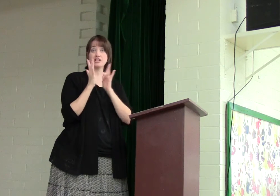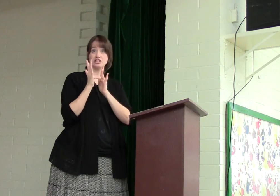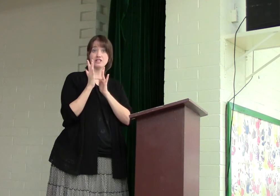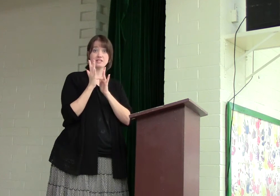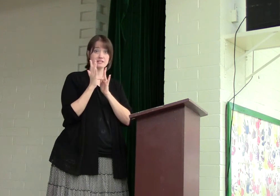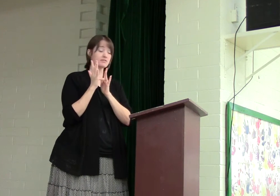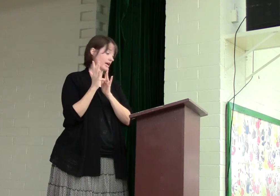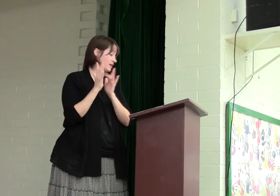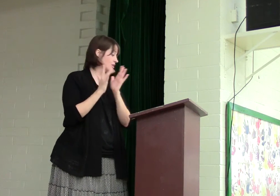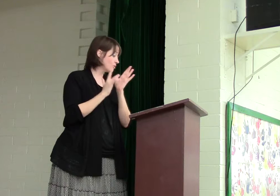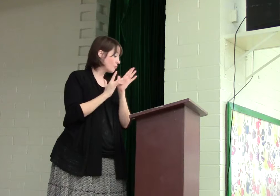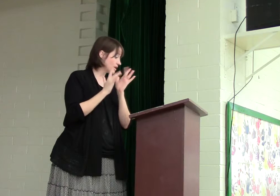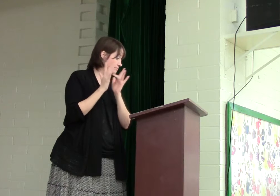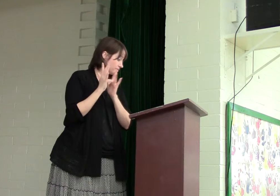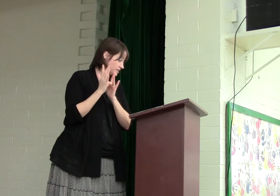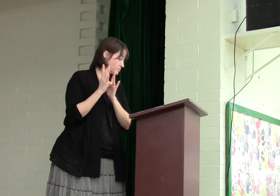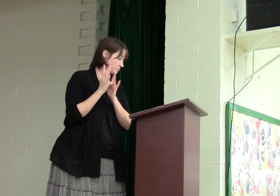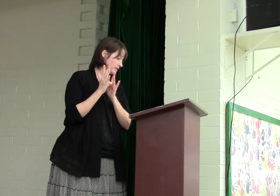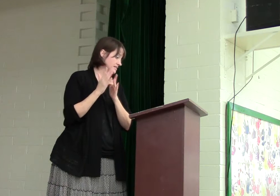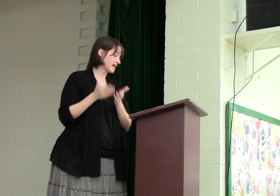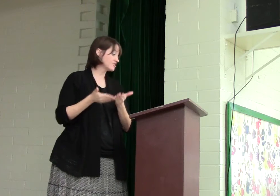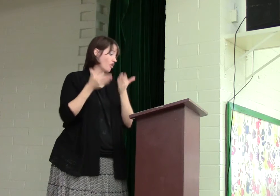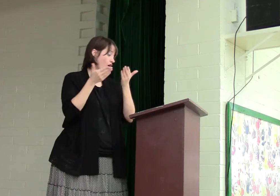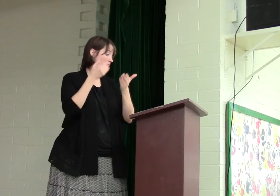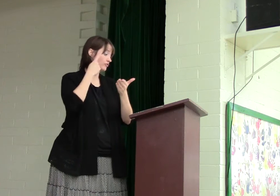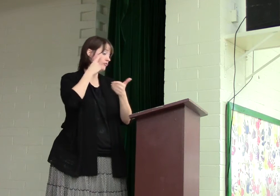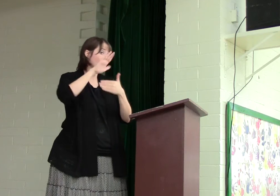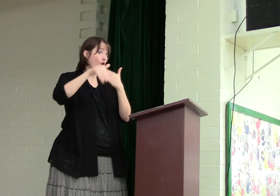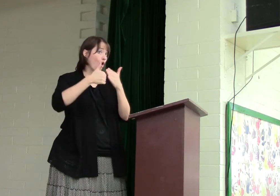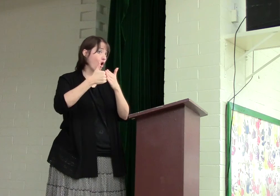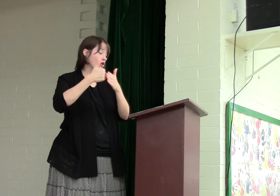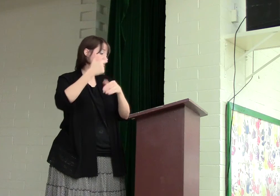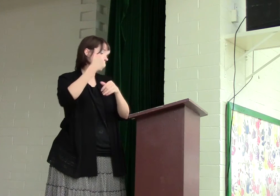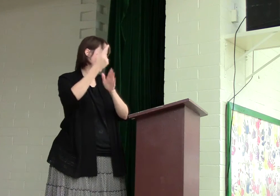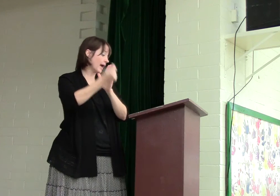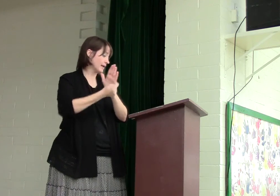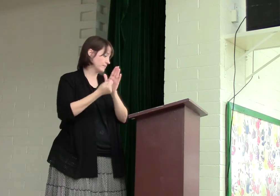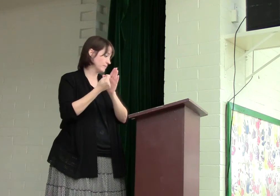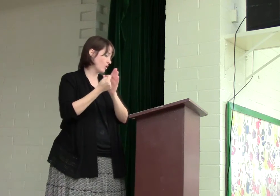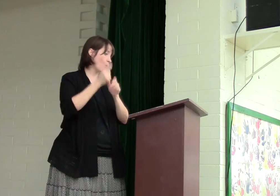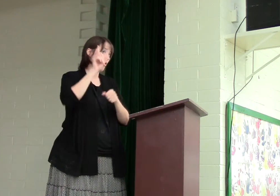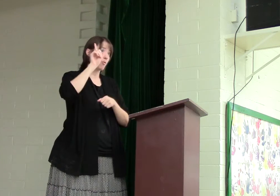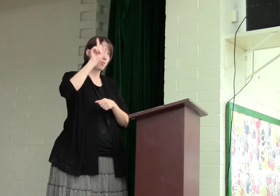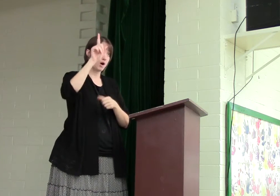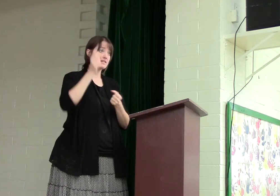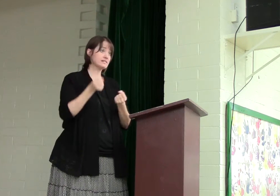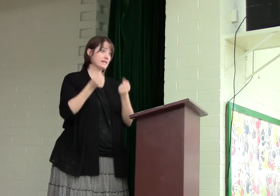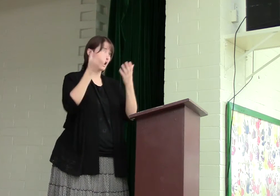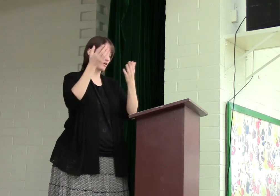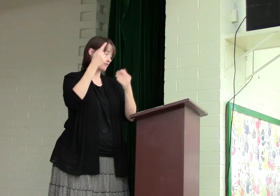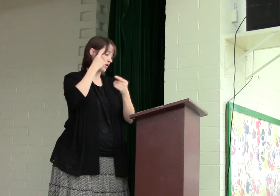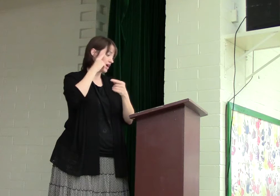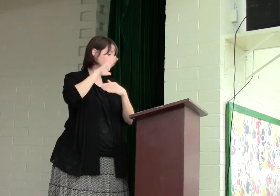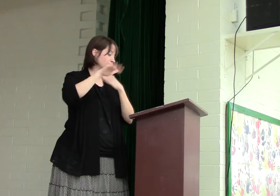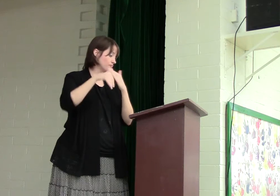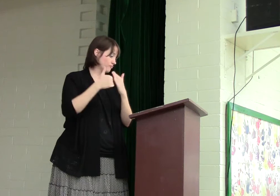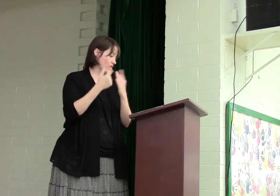offered for all time one sacrifice for